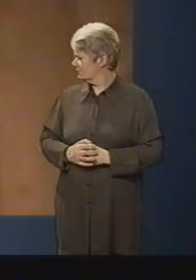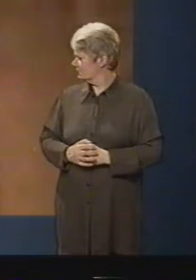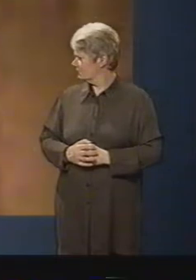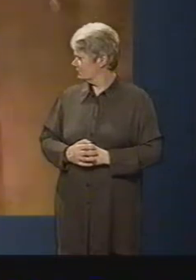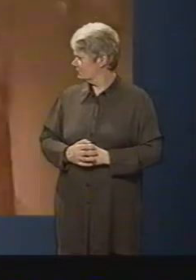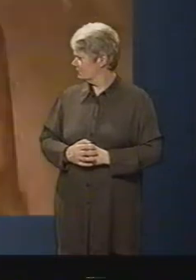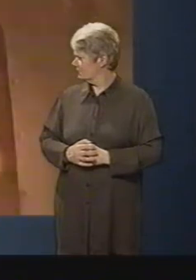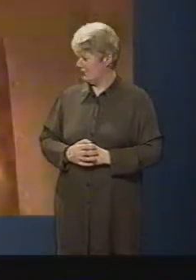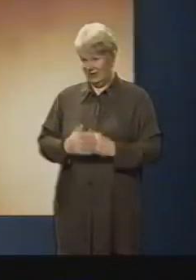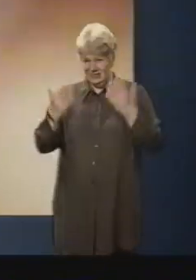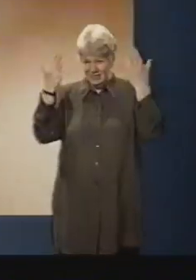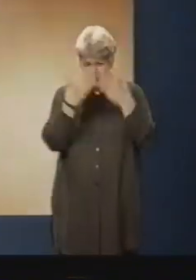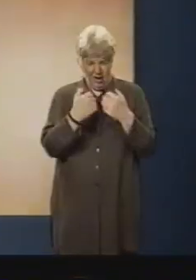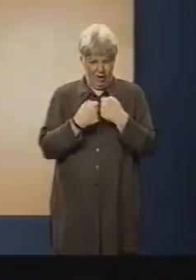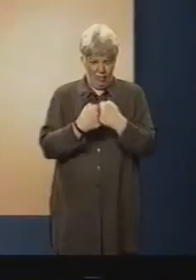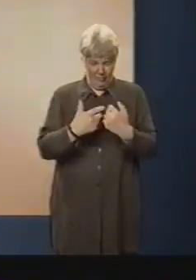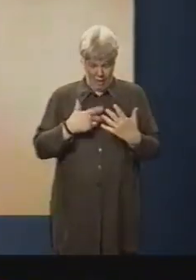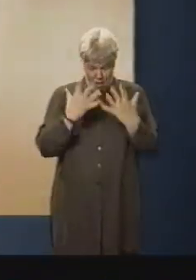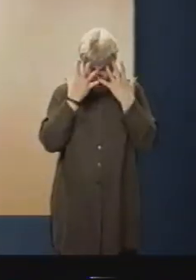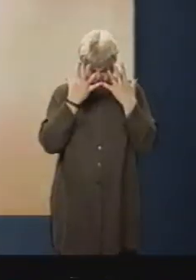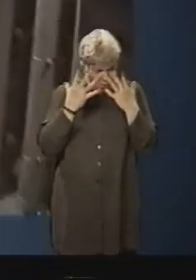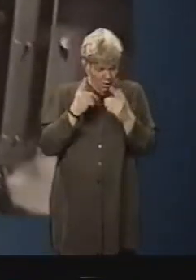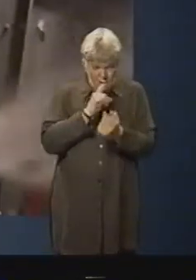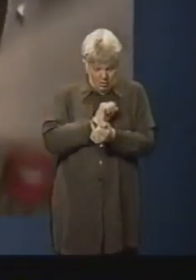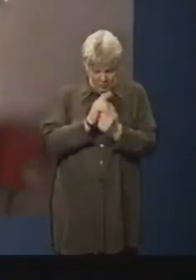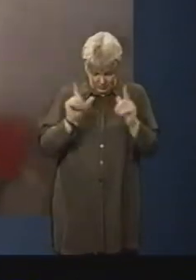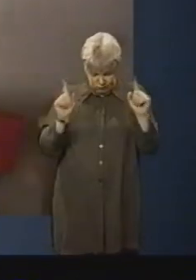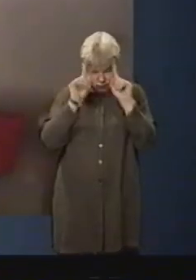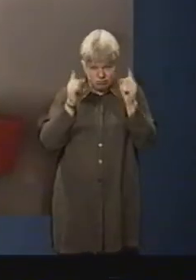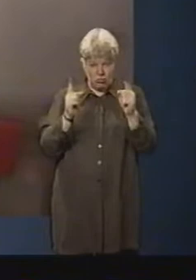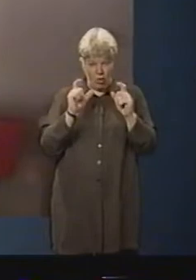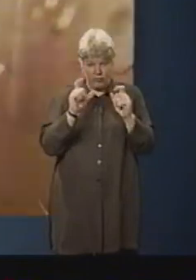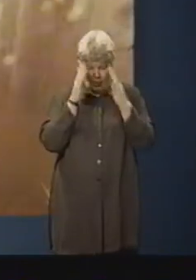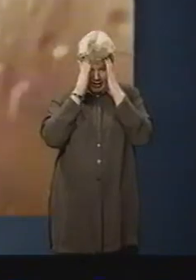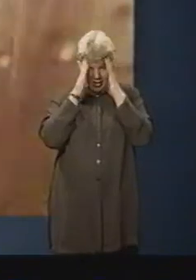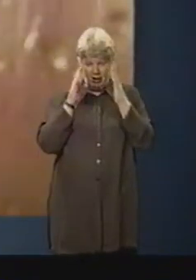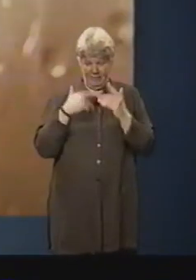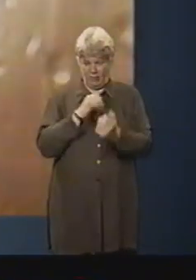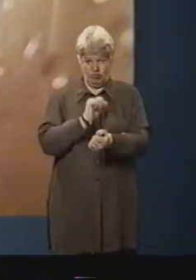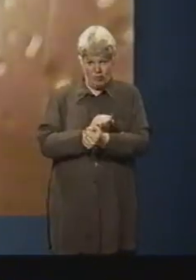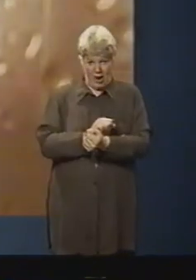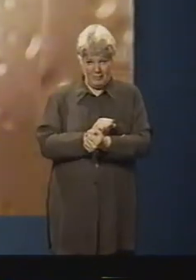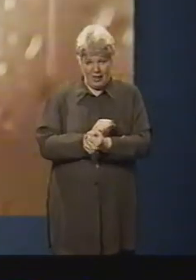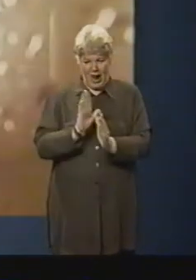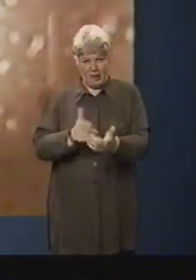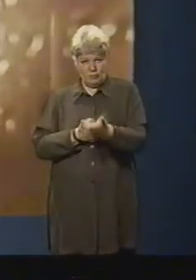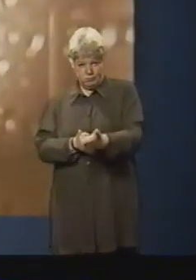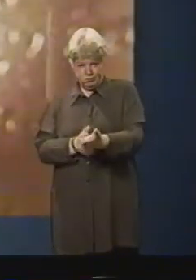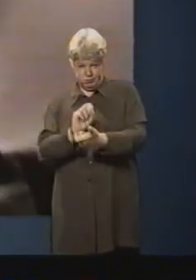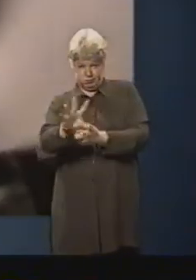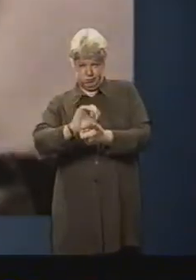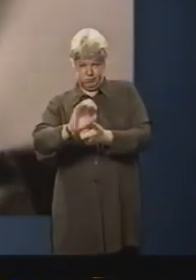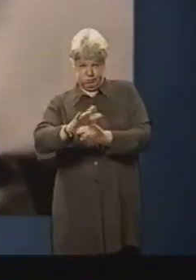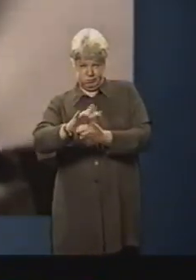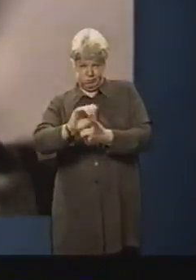It's dark and cramped. I feel claustrophobic, almost trapped, just like I'm on a ship. All I have to do is keep the hose steady and aim it above the